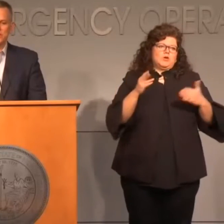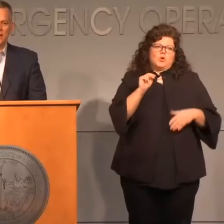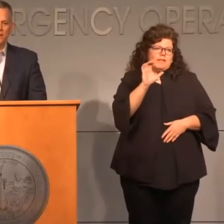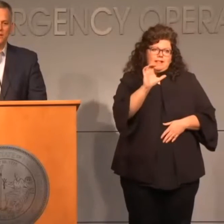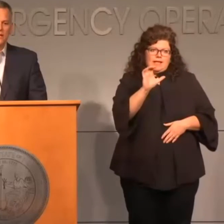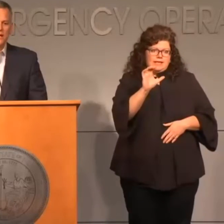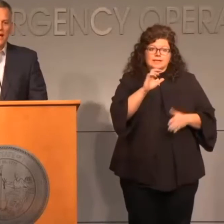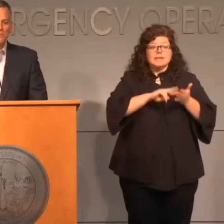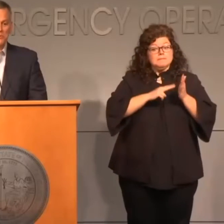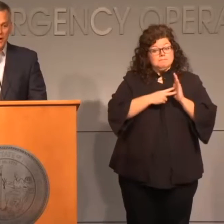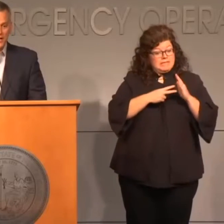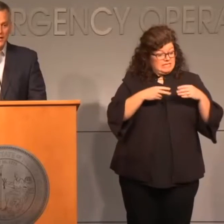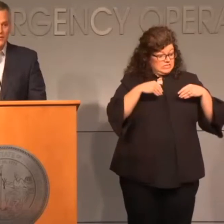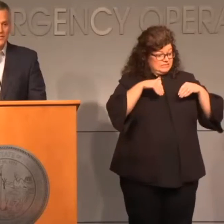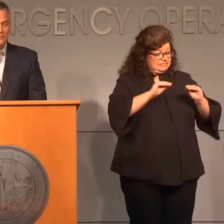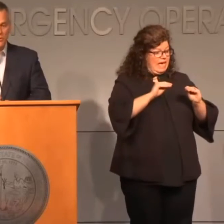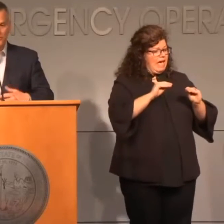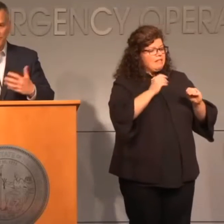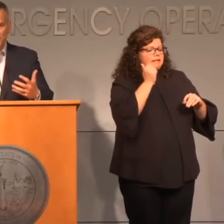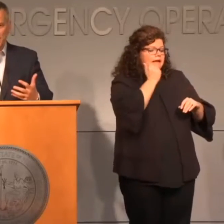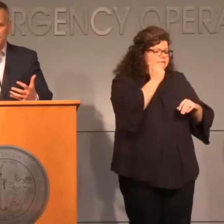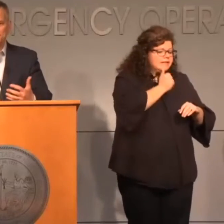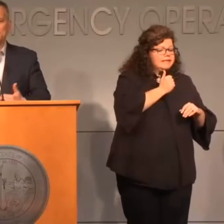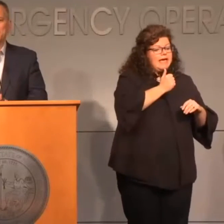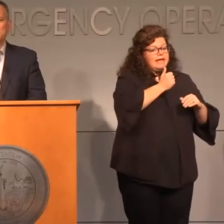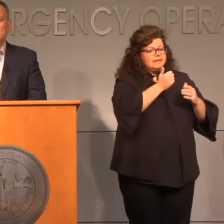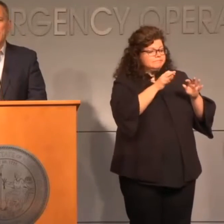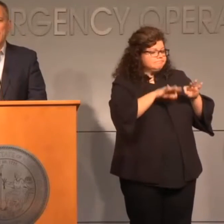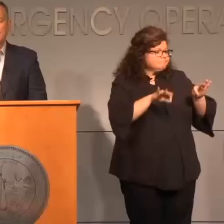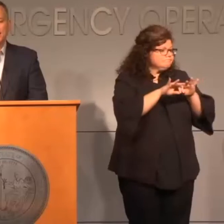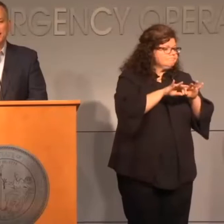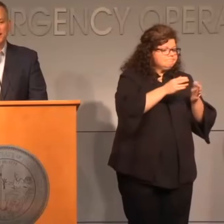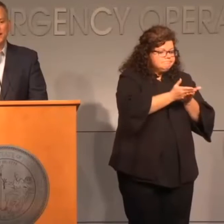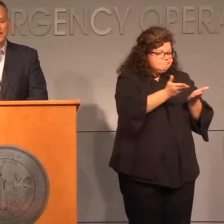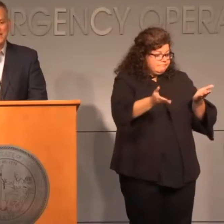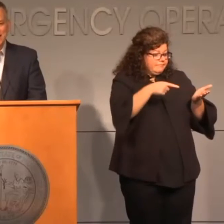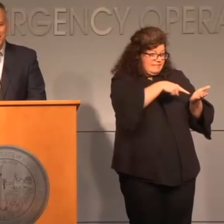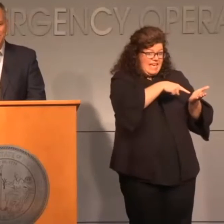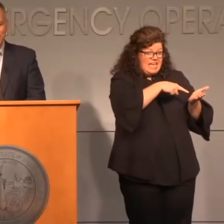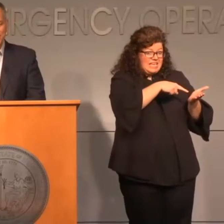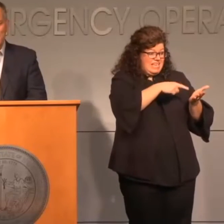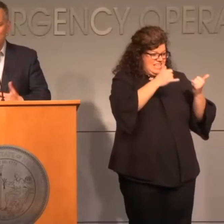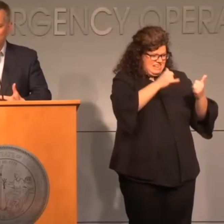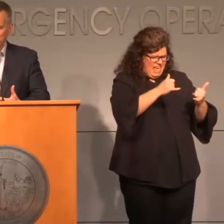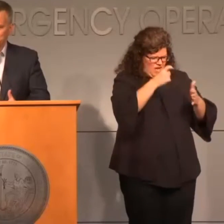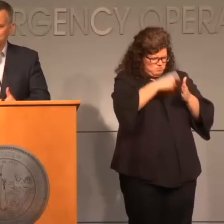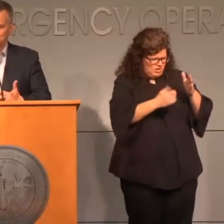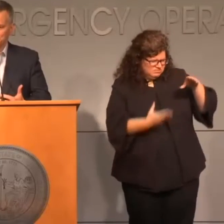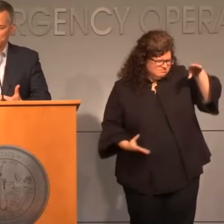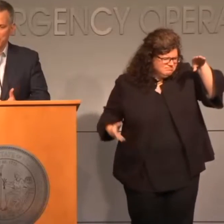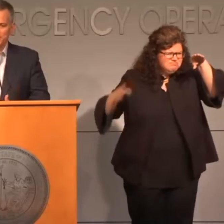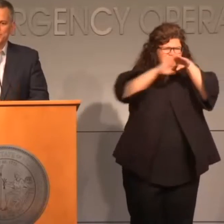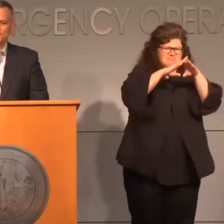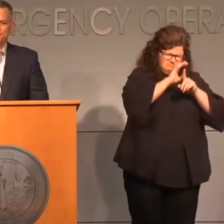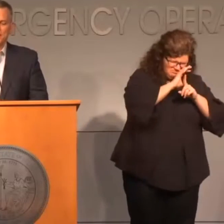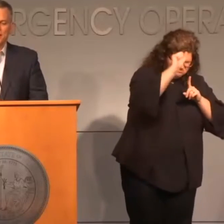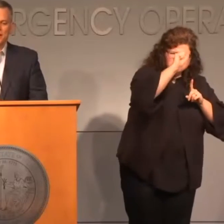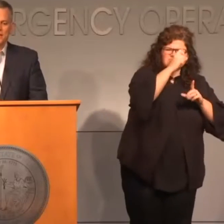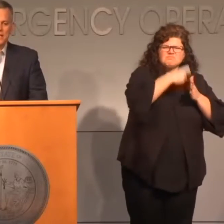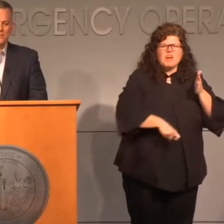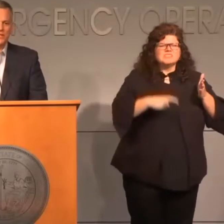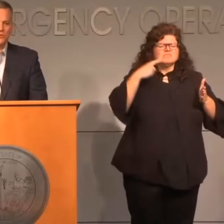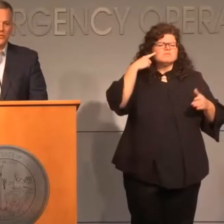someone to sell a product that's important for life at an excessively outrageous price,